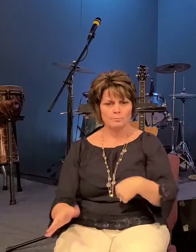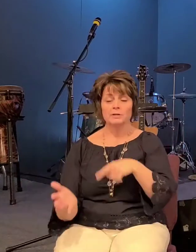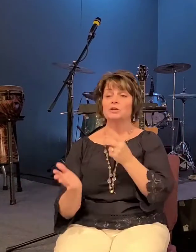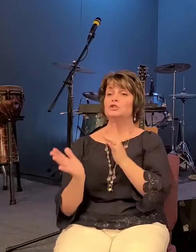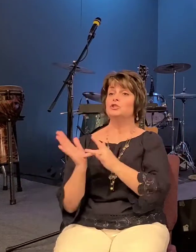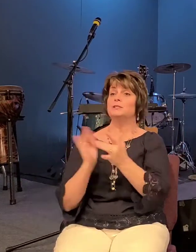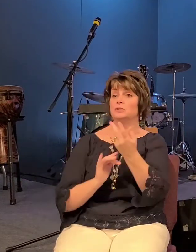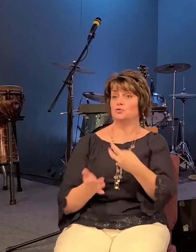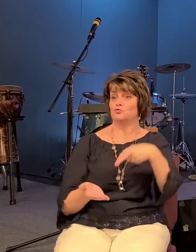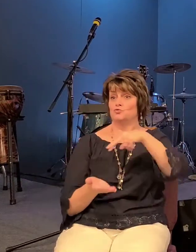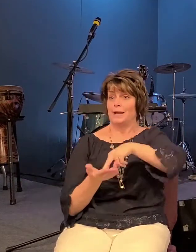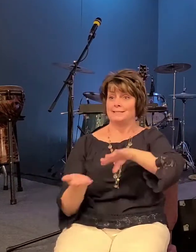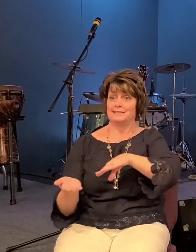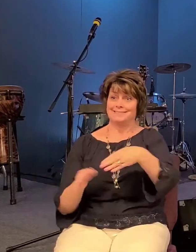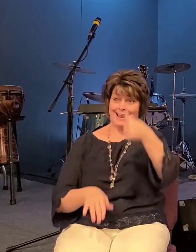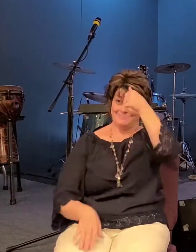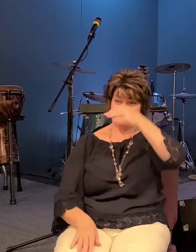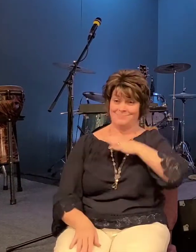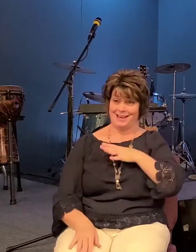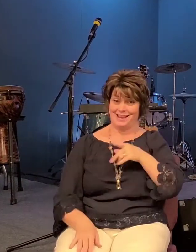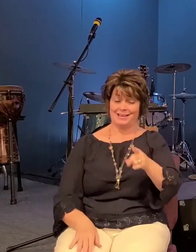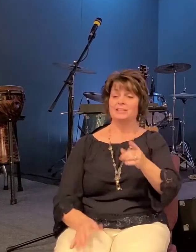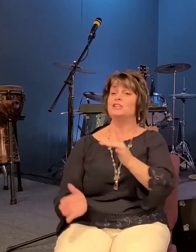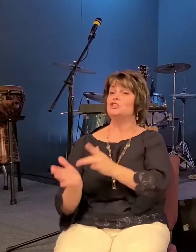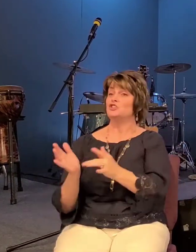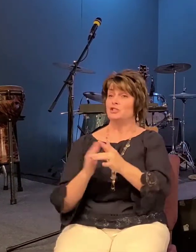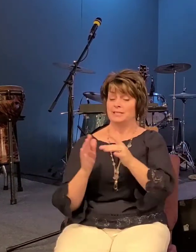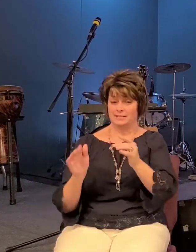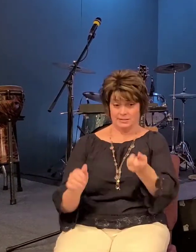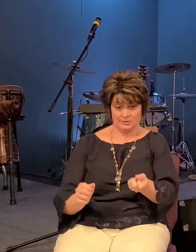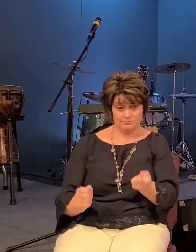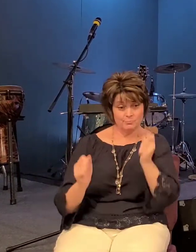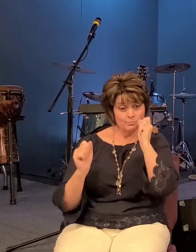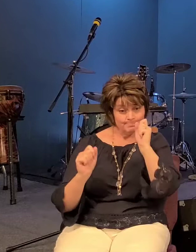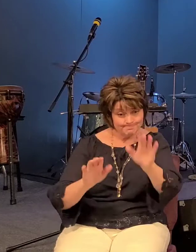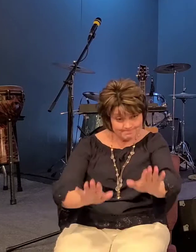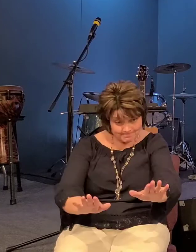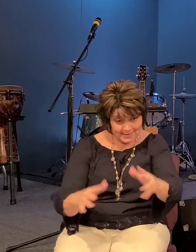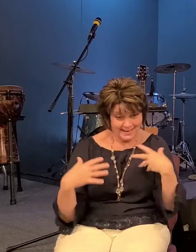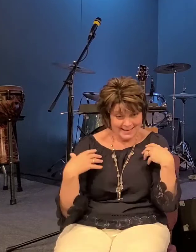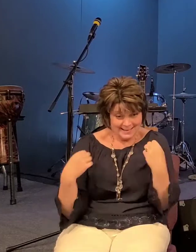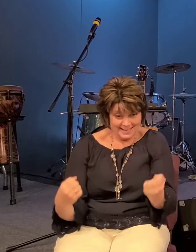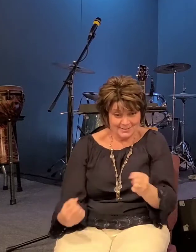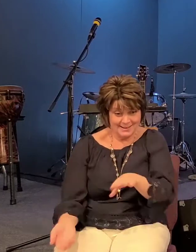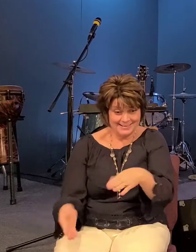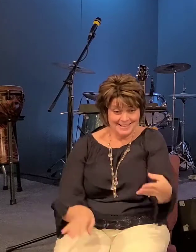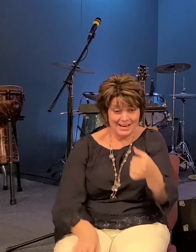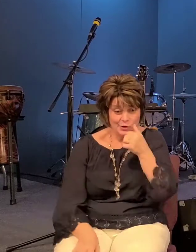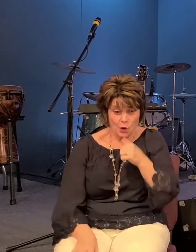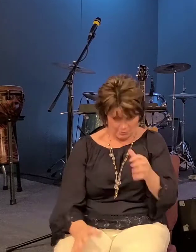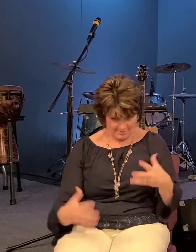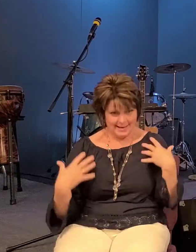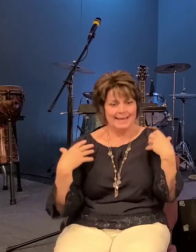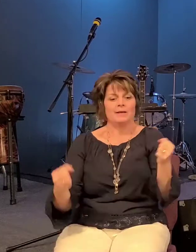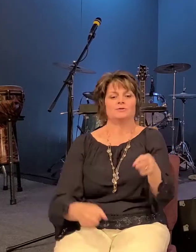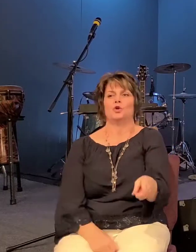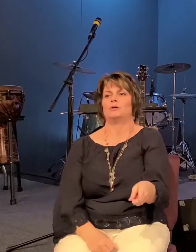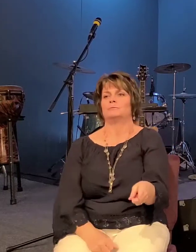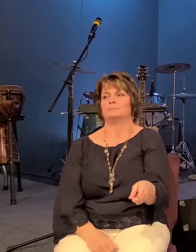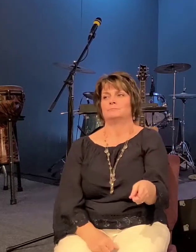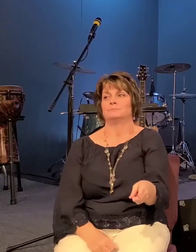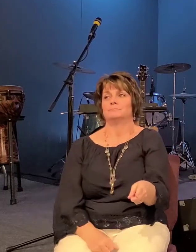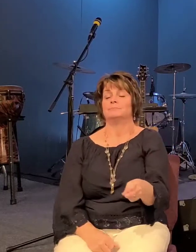and then in chapter nine jesus sends out the 12 disciples